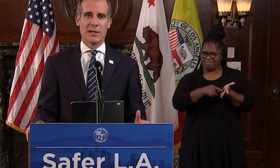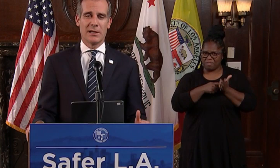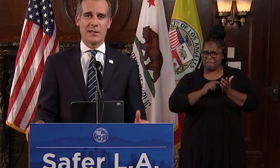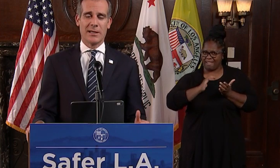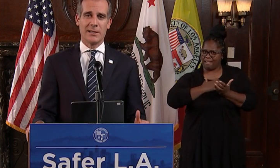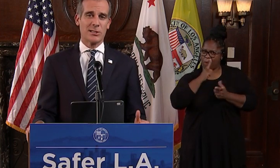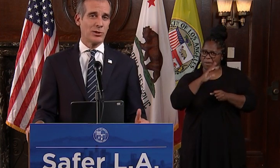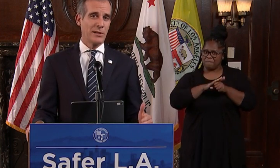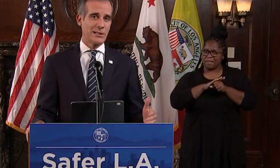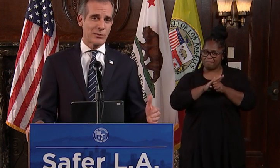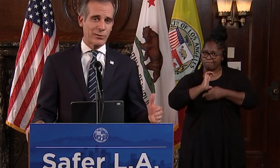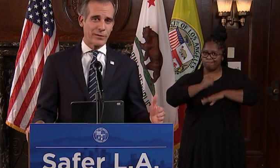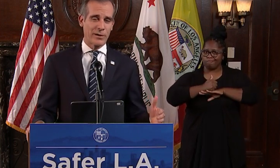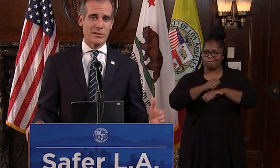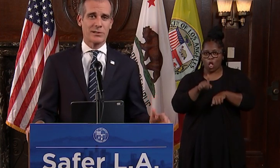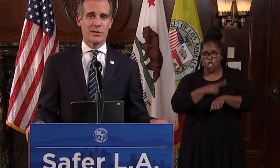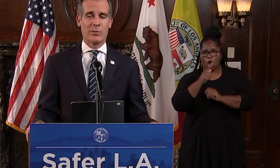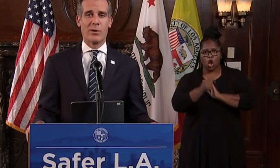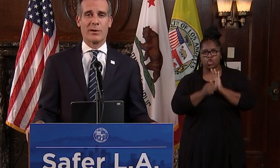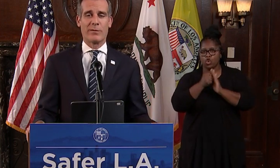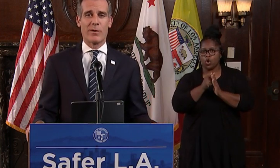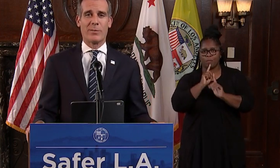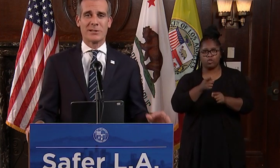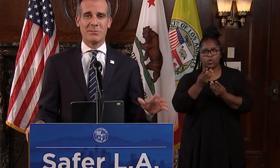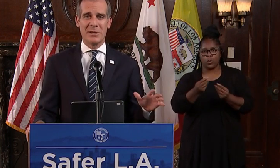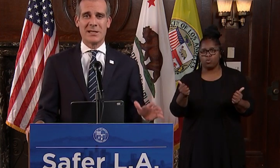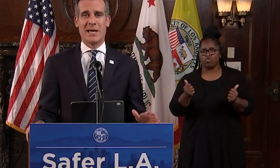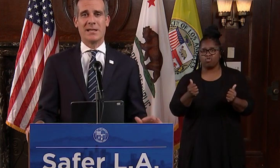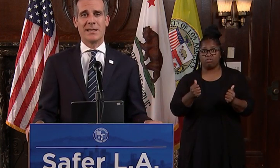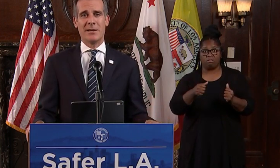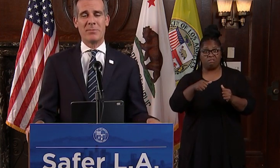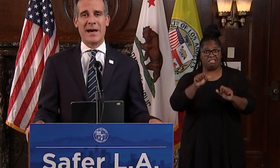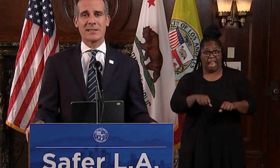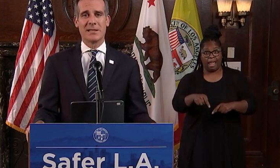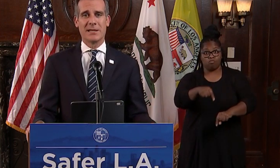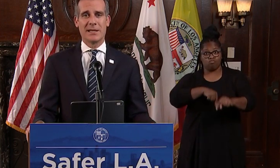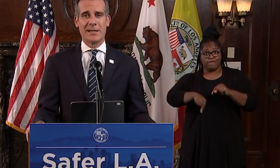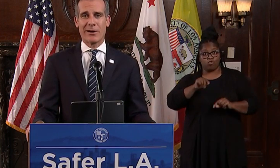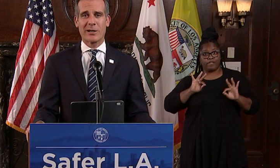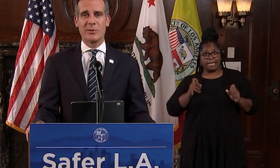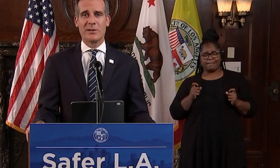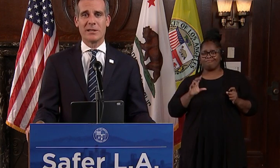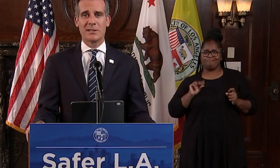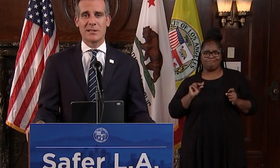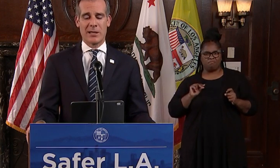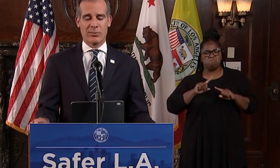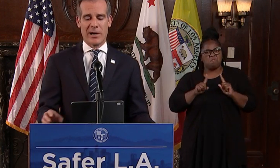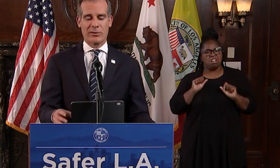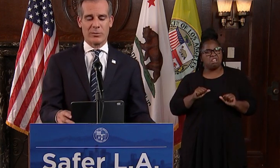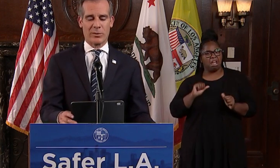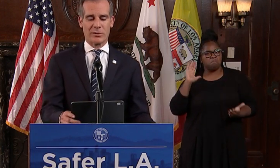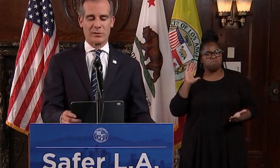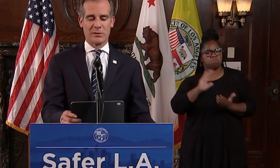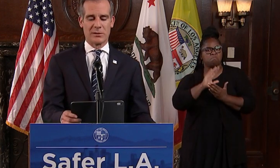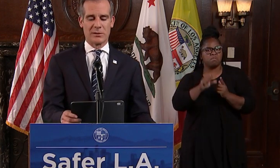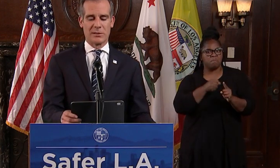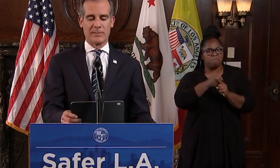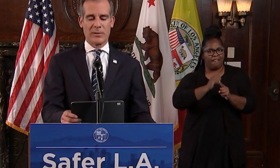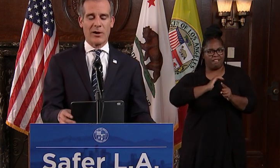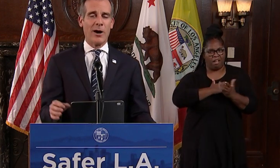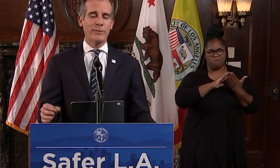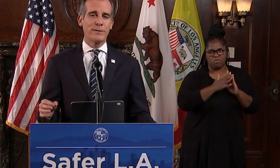that it's too late to reverse the warming for but to mitigate the impact in our communities and throughout the world.